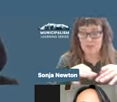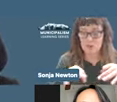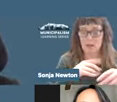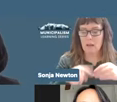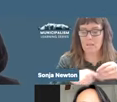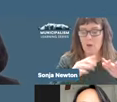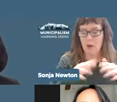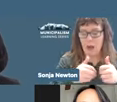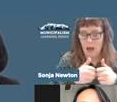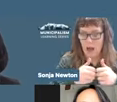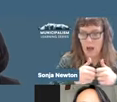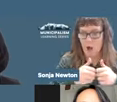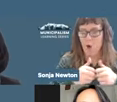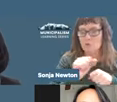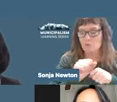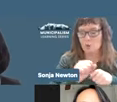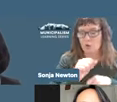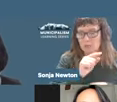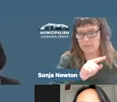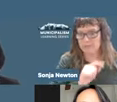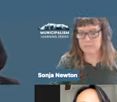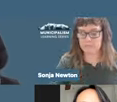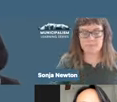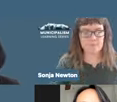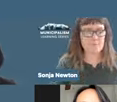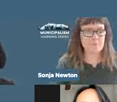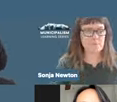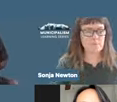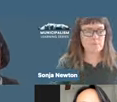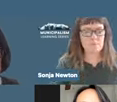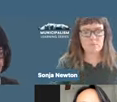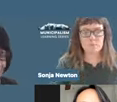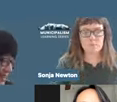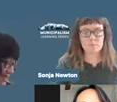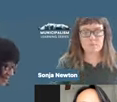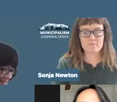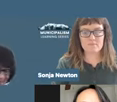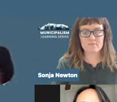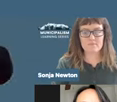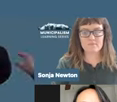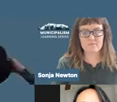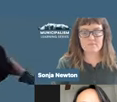those elements will work. Let's explain cómo funciona la interpretación.